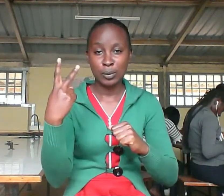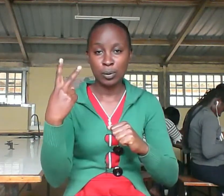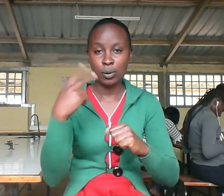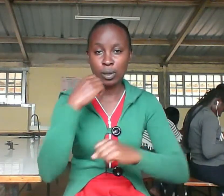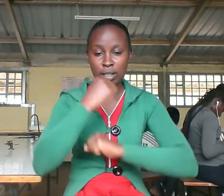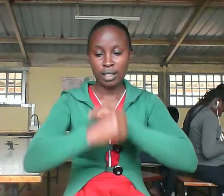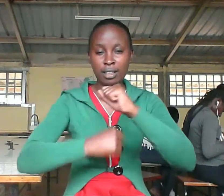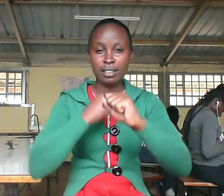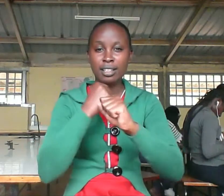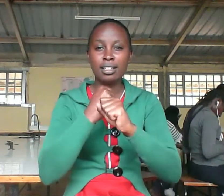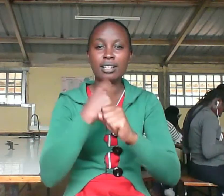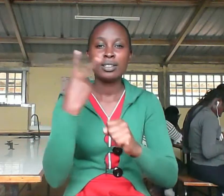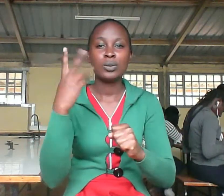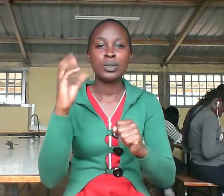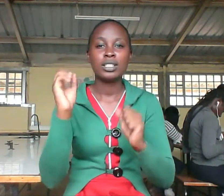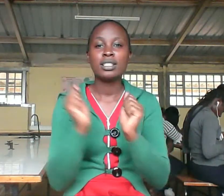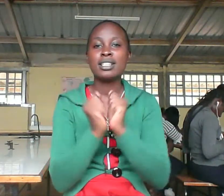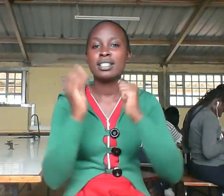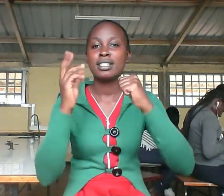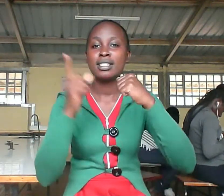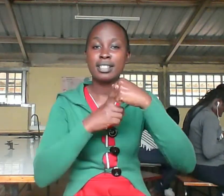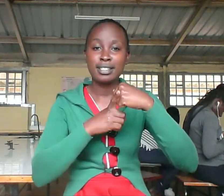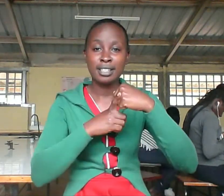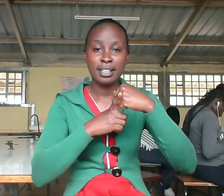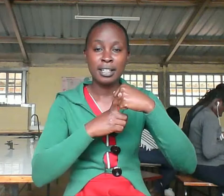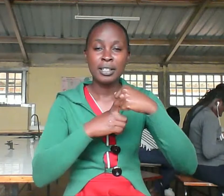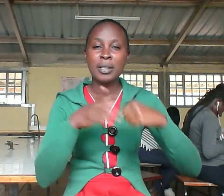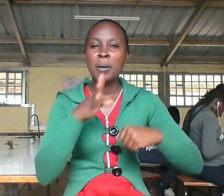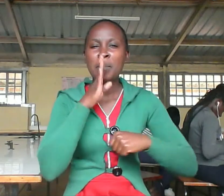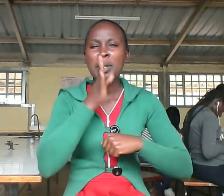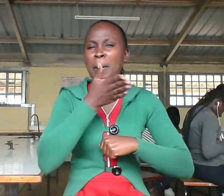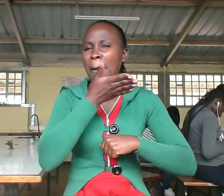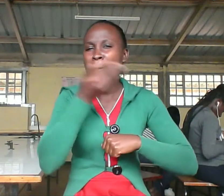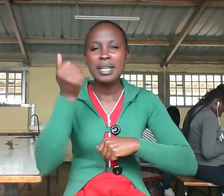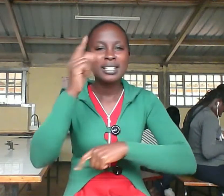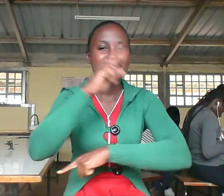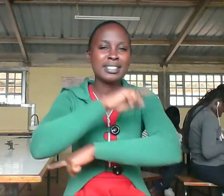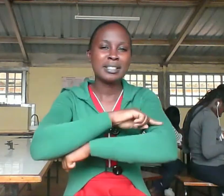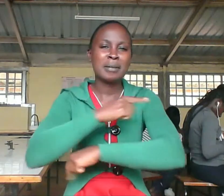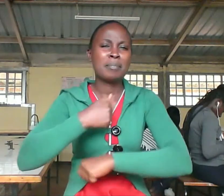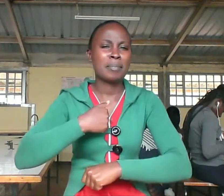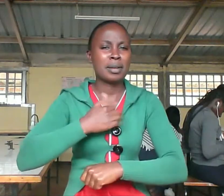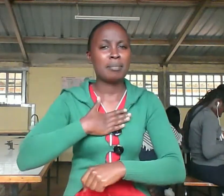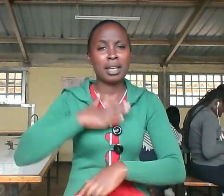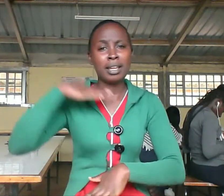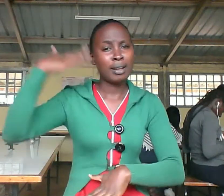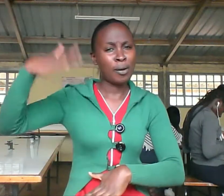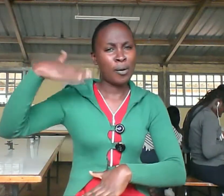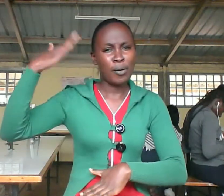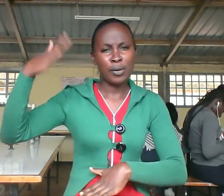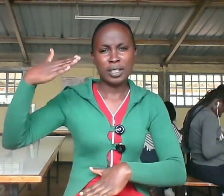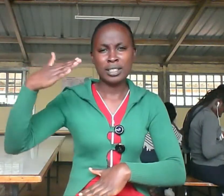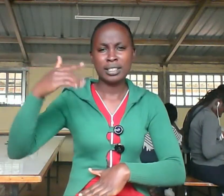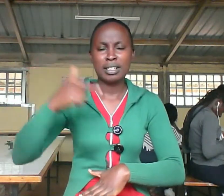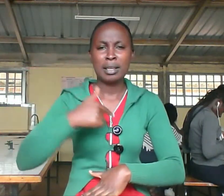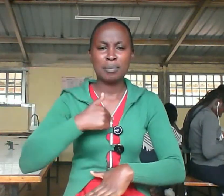year 2016. it was my best day ever i was probably feeling excited